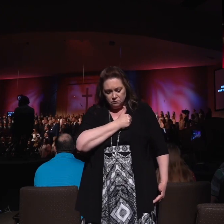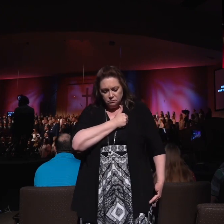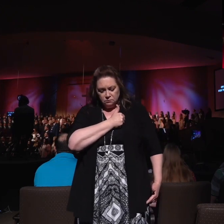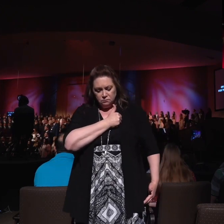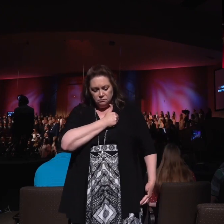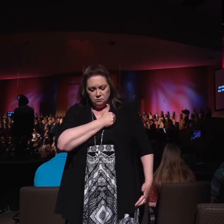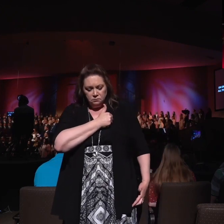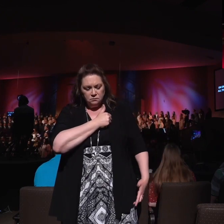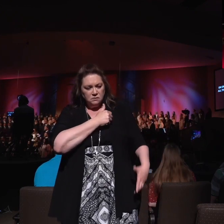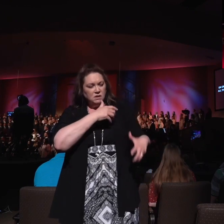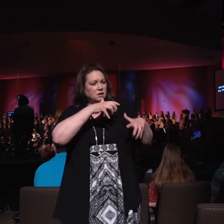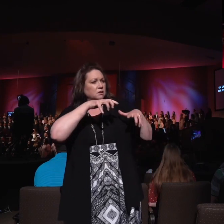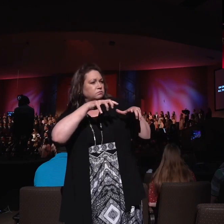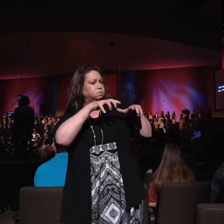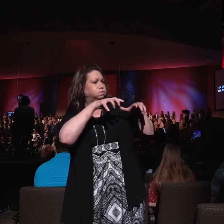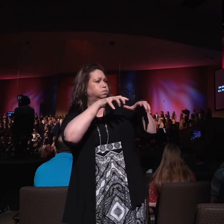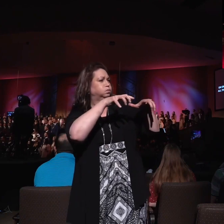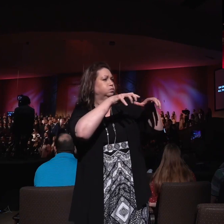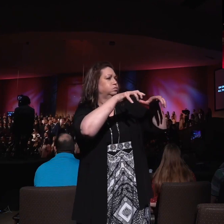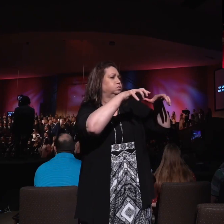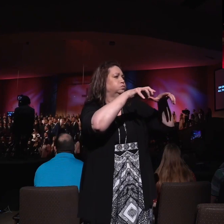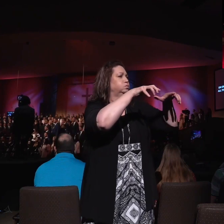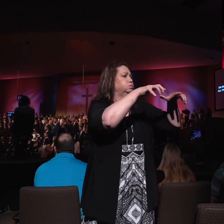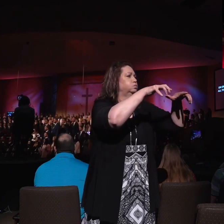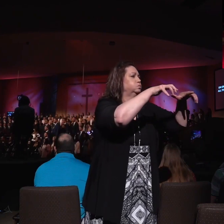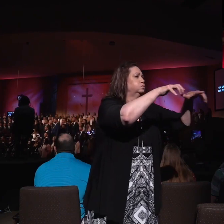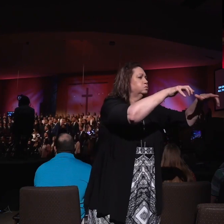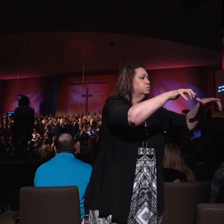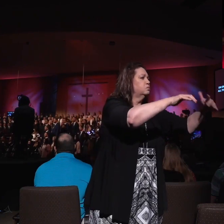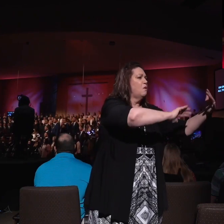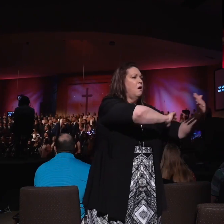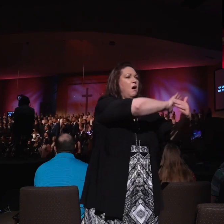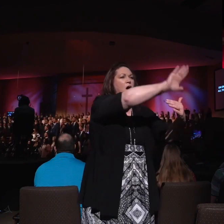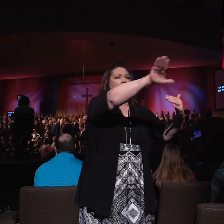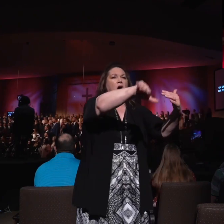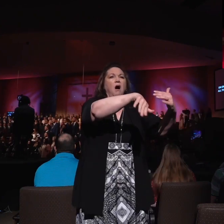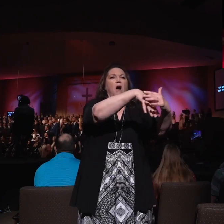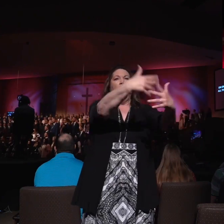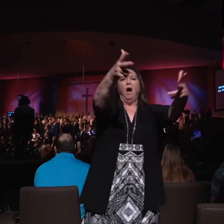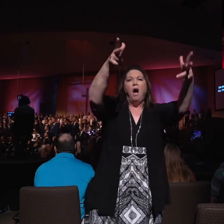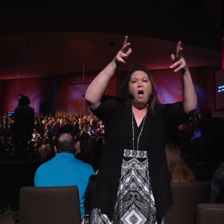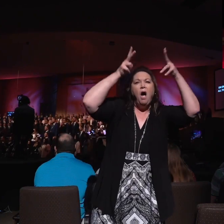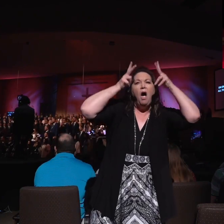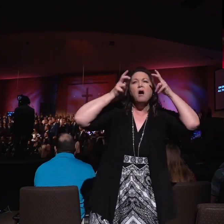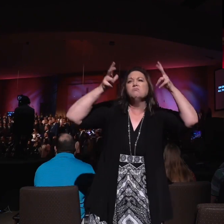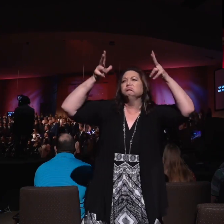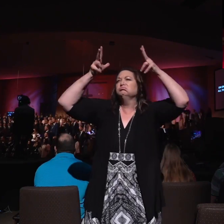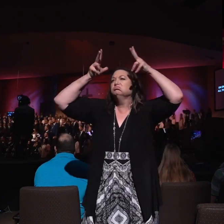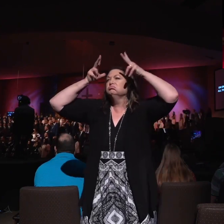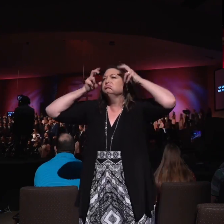On that side was the forces of evil